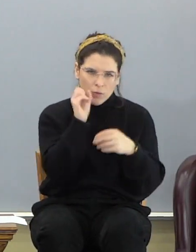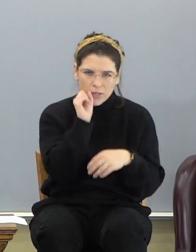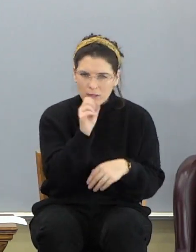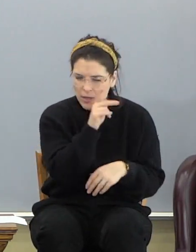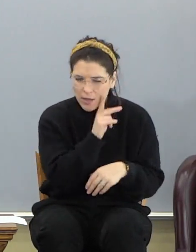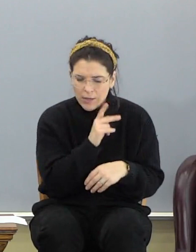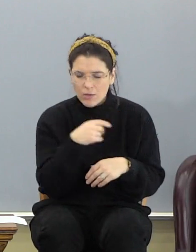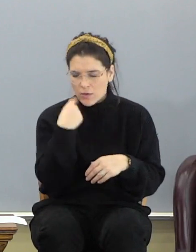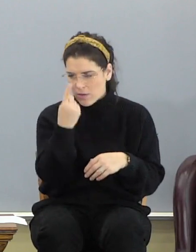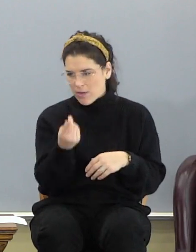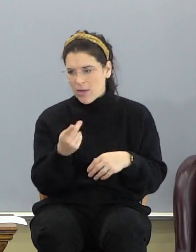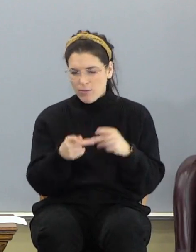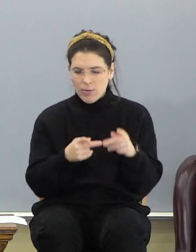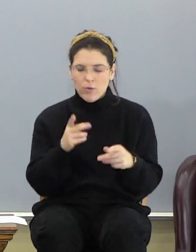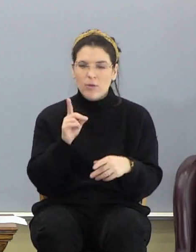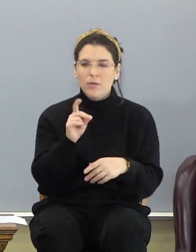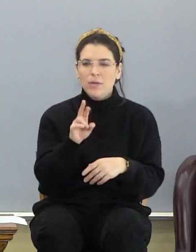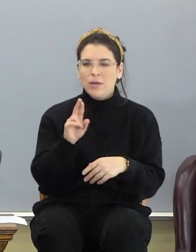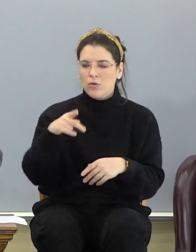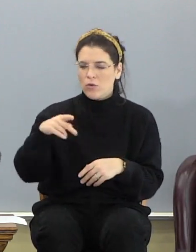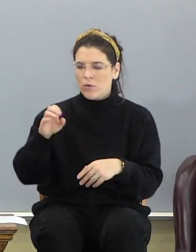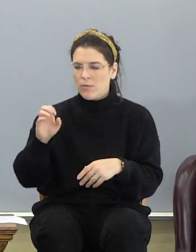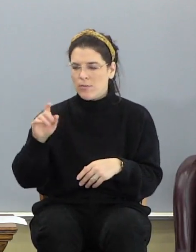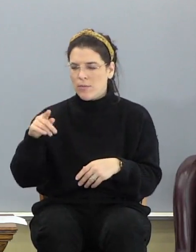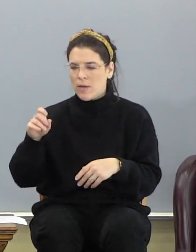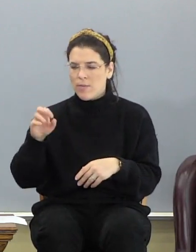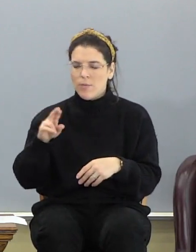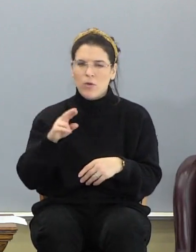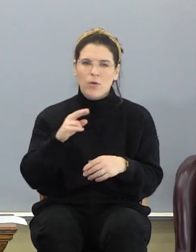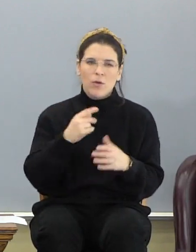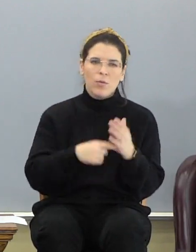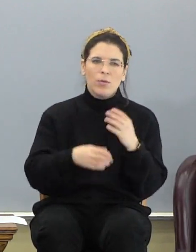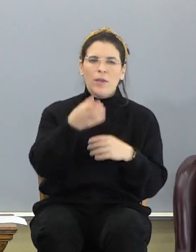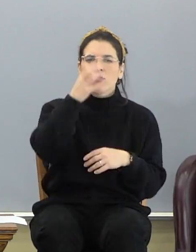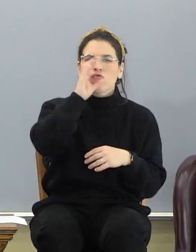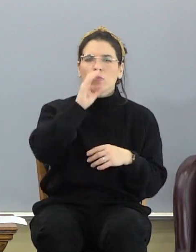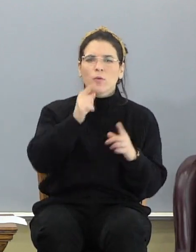tell people, Dr. Pepper is what the angels eat while they're eating their manna.